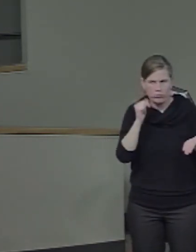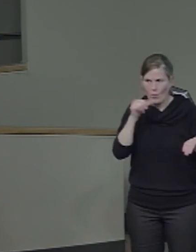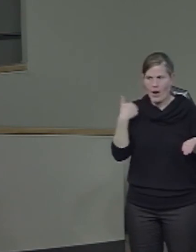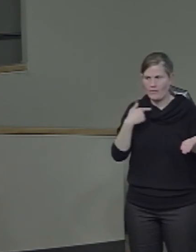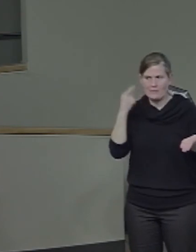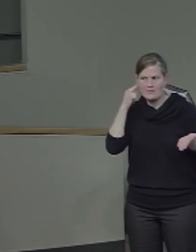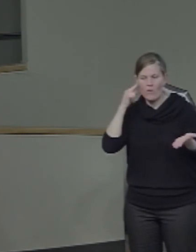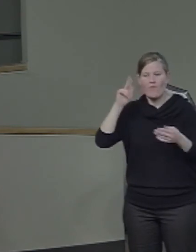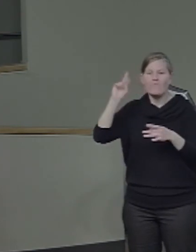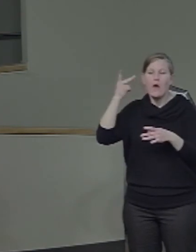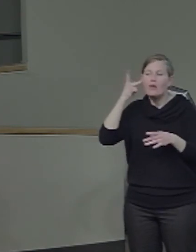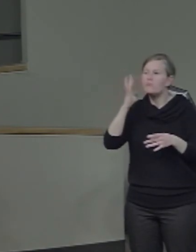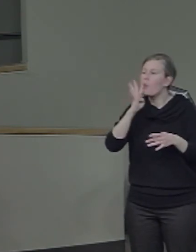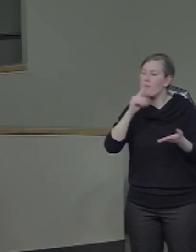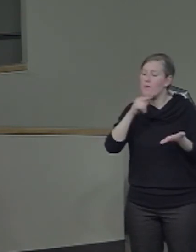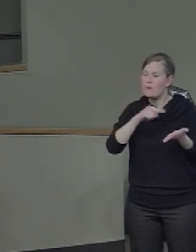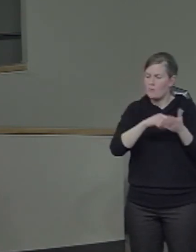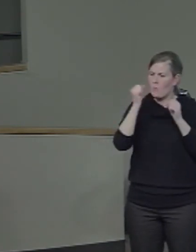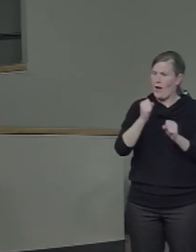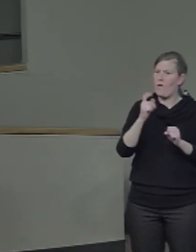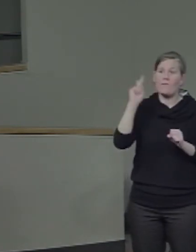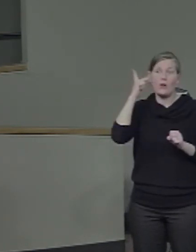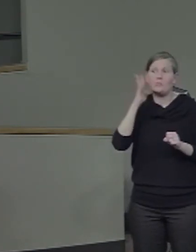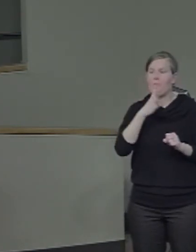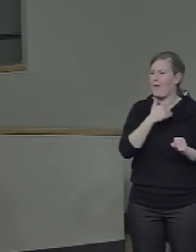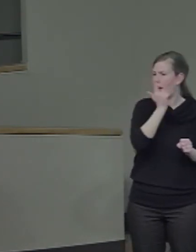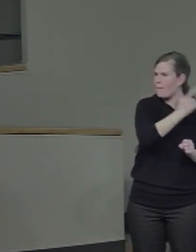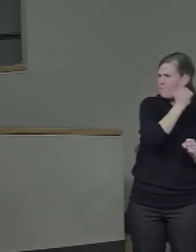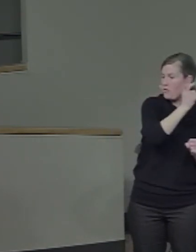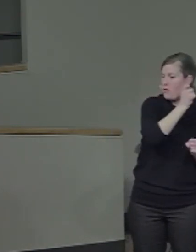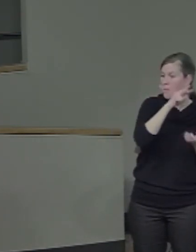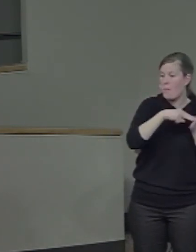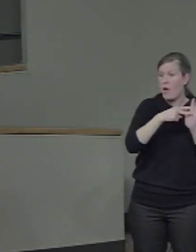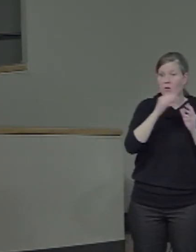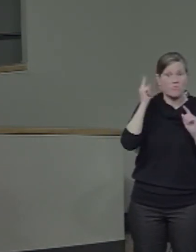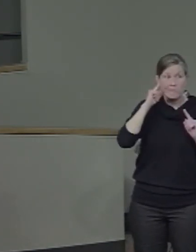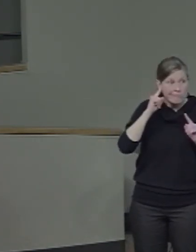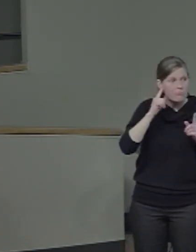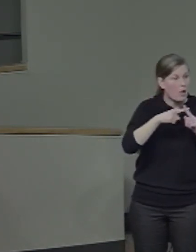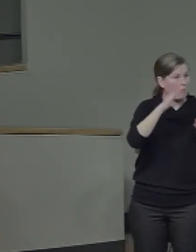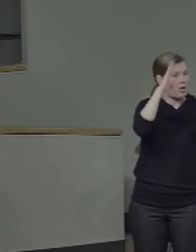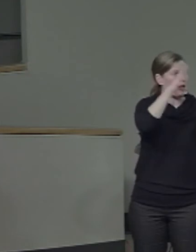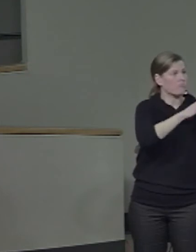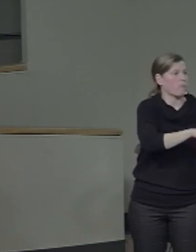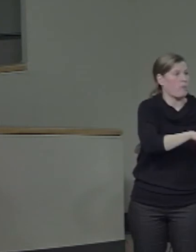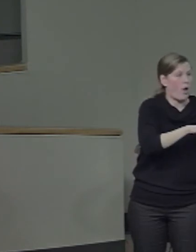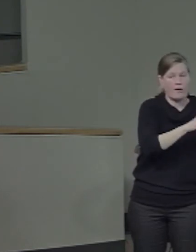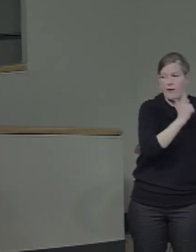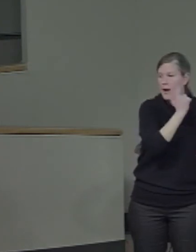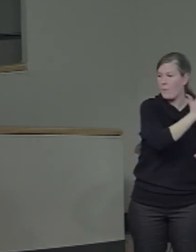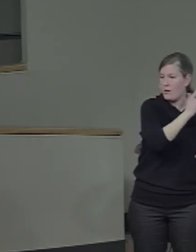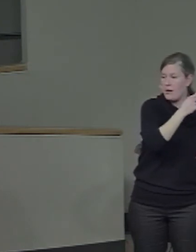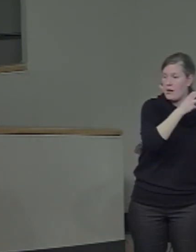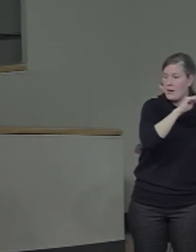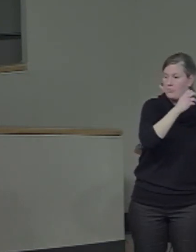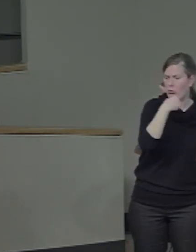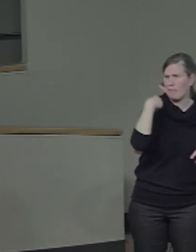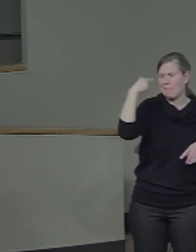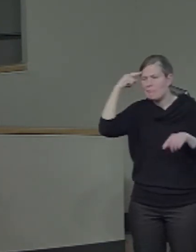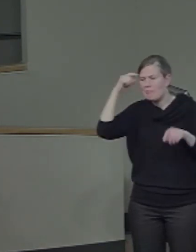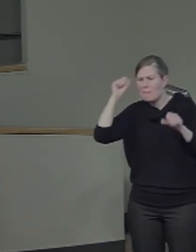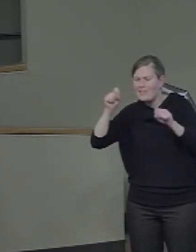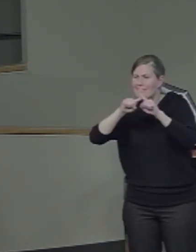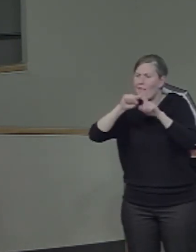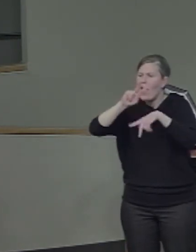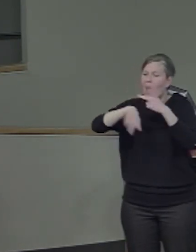language. And so I think there are implications for a range of types of experience with language and visual